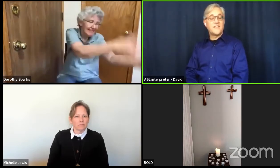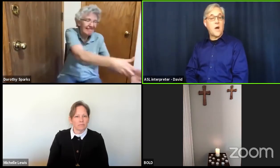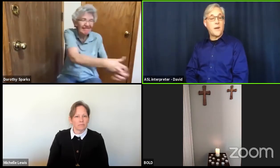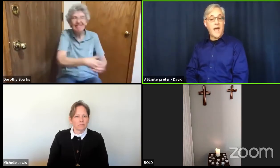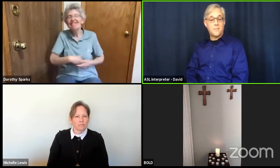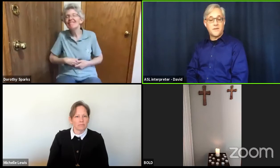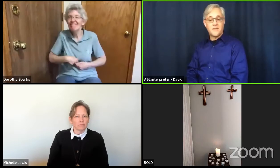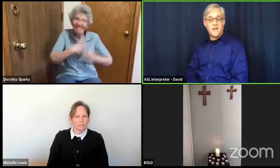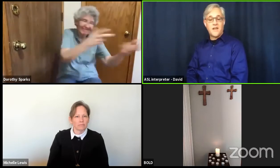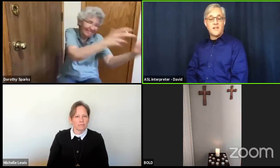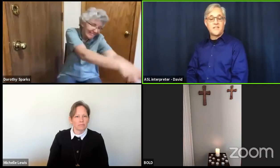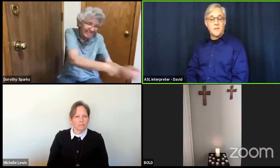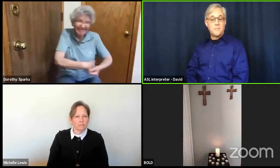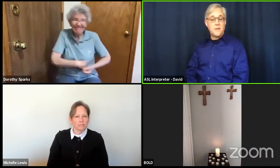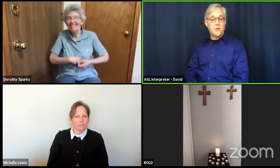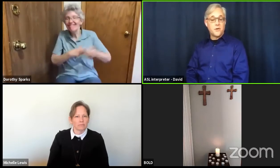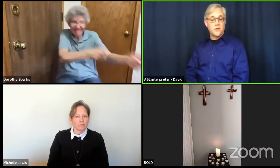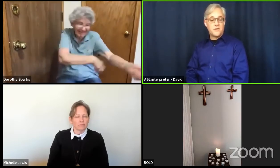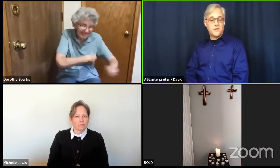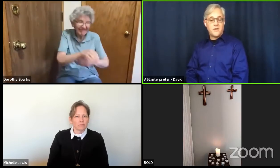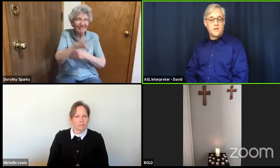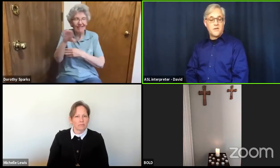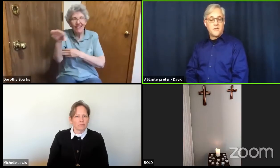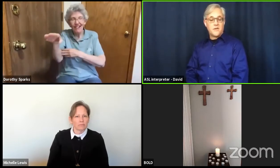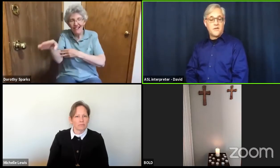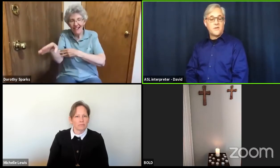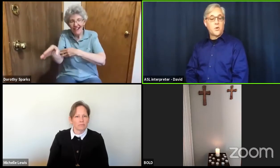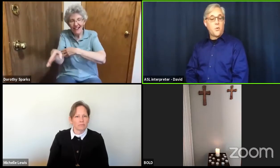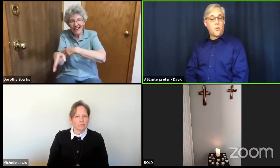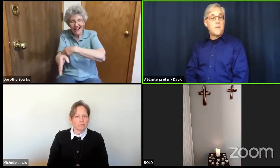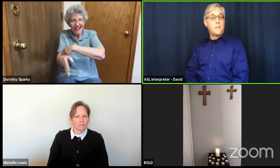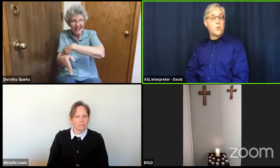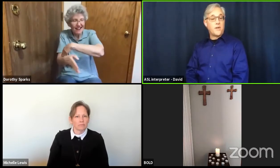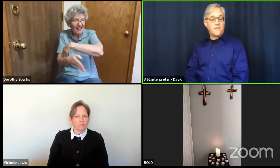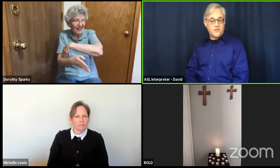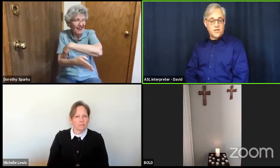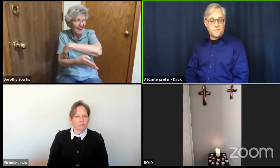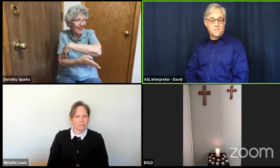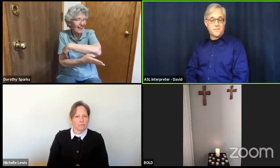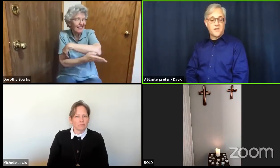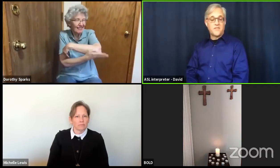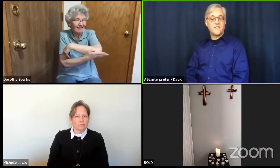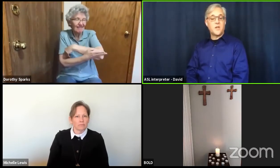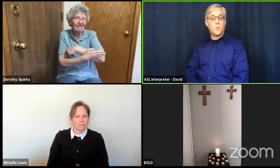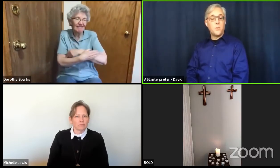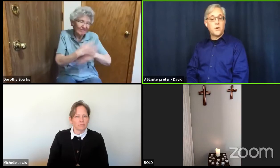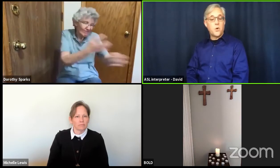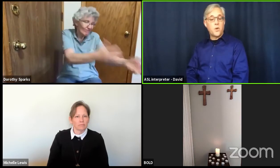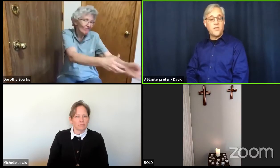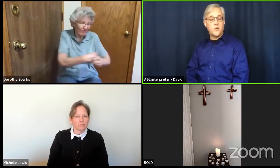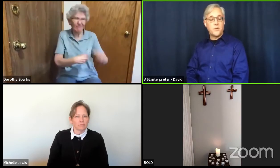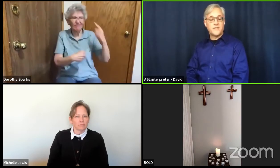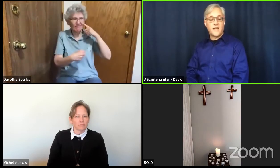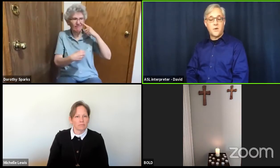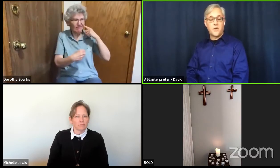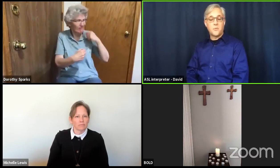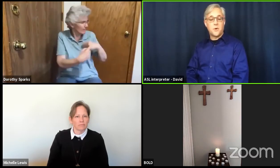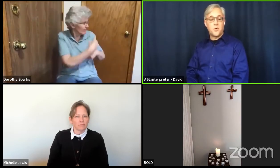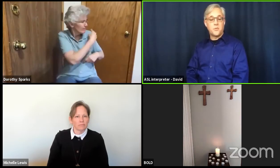happened. Simon Peter told them, I'm going fishing. They said, we will go with you and set out on a boat. But throughout